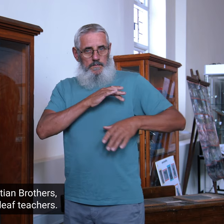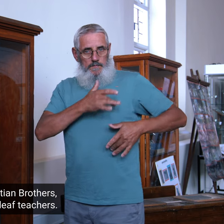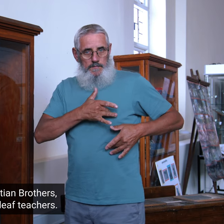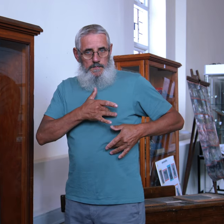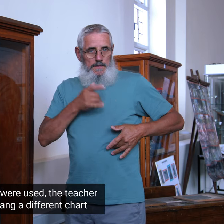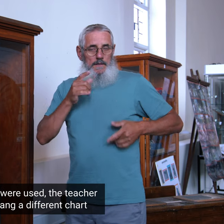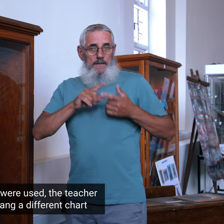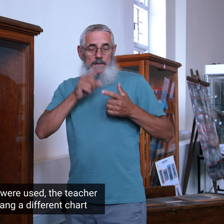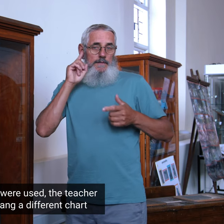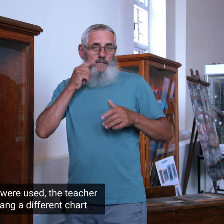brothers, as well as deaf teachers.